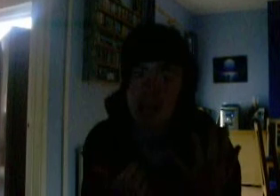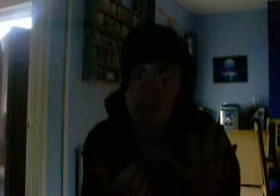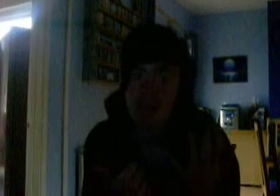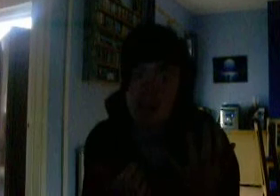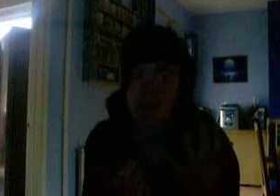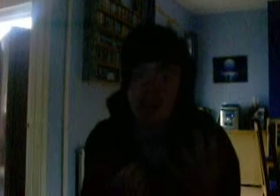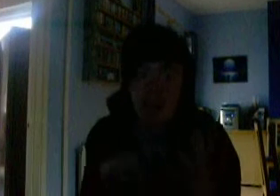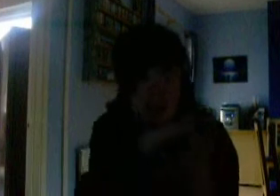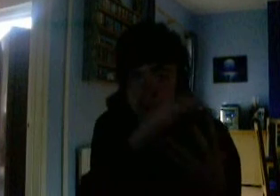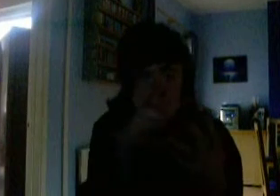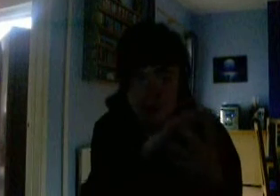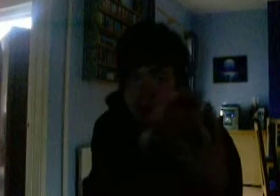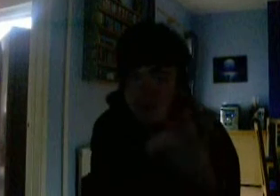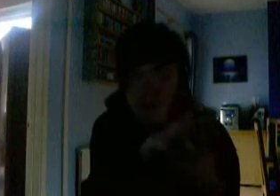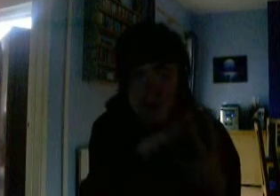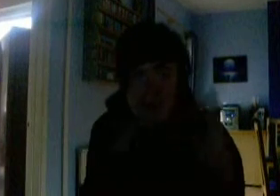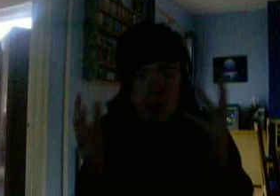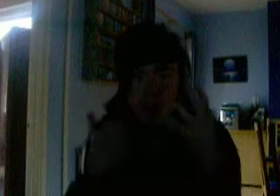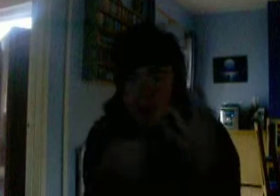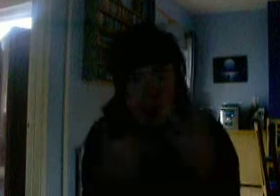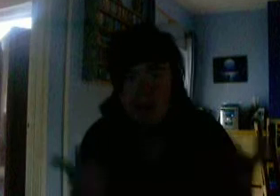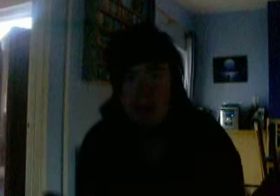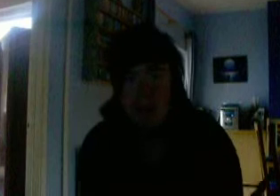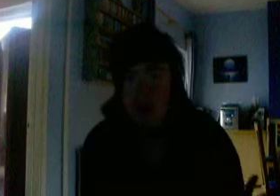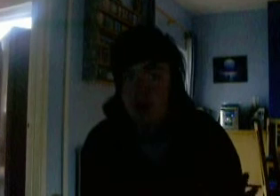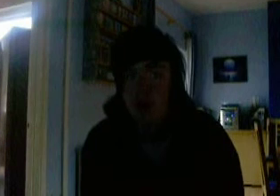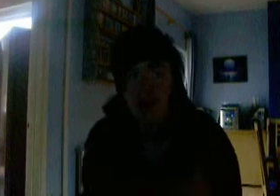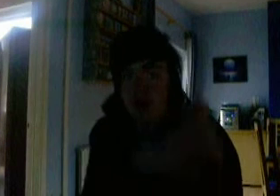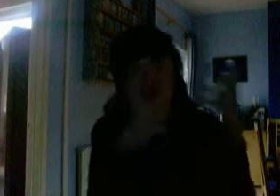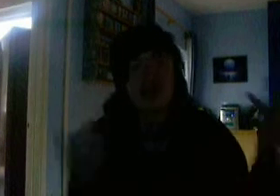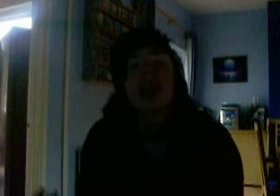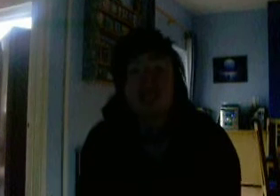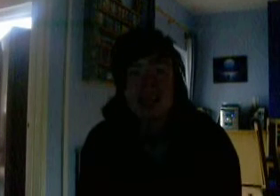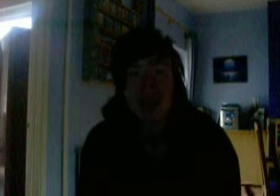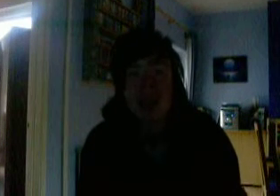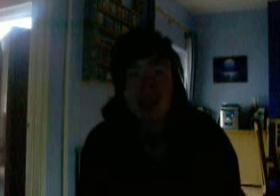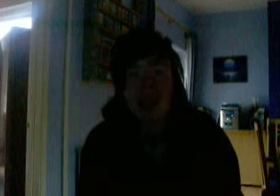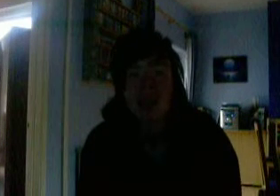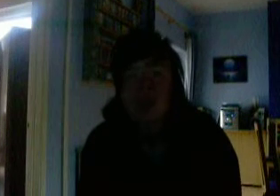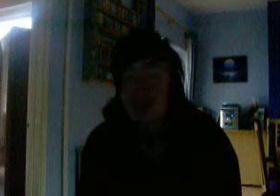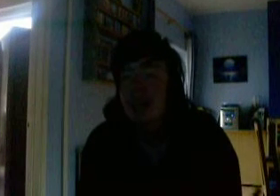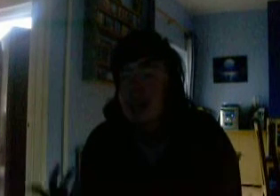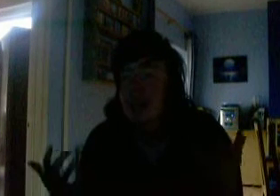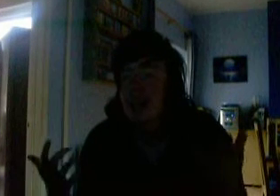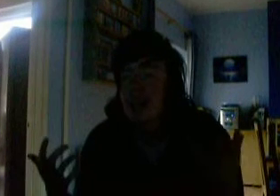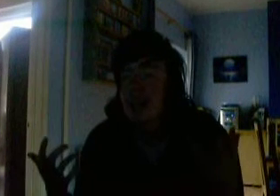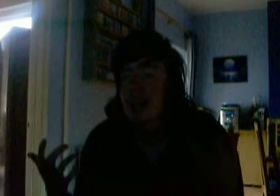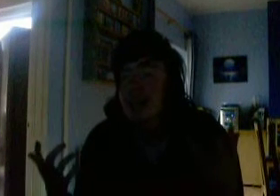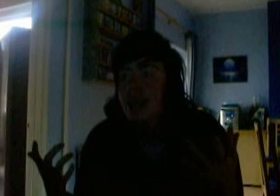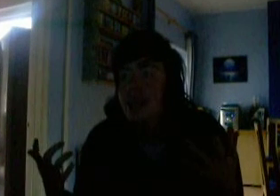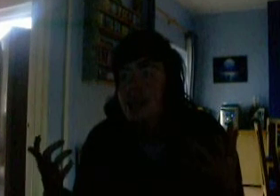counsellors. Three men, three women, alright, and you got kids there. Okay. And then,